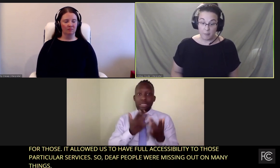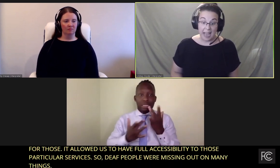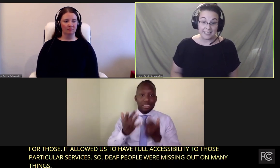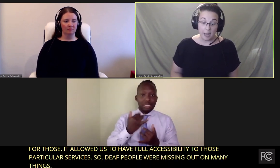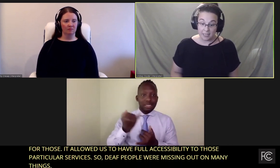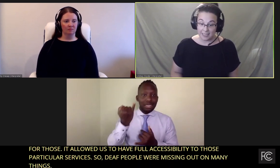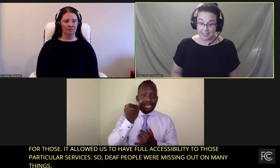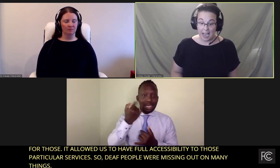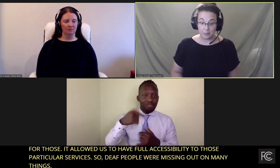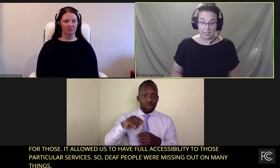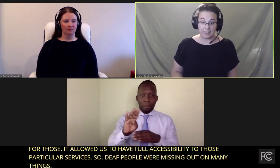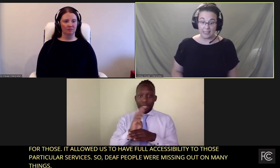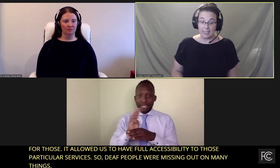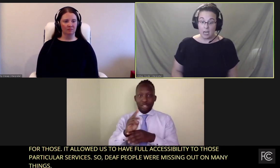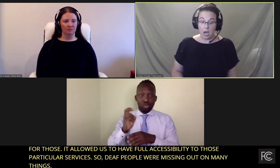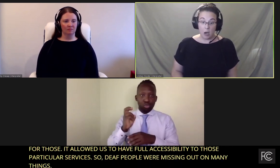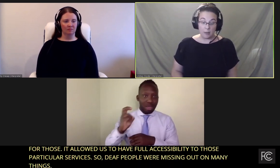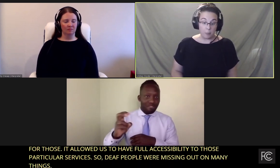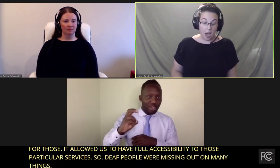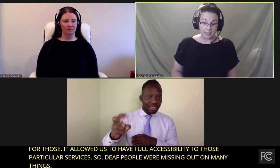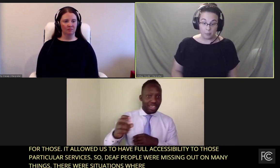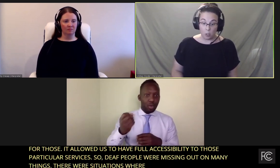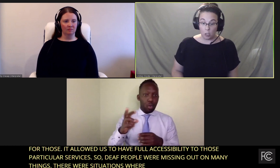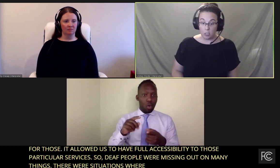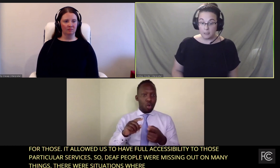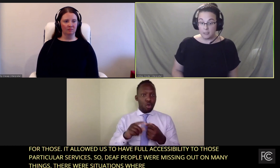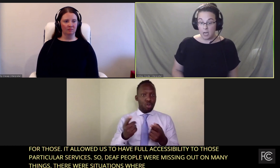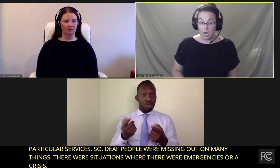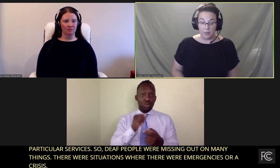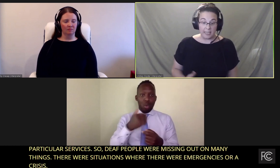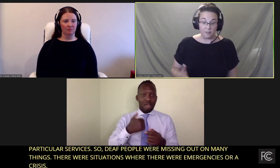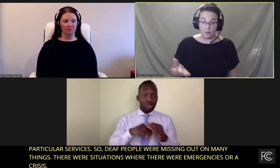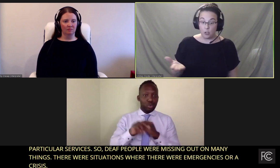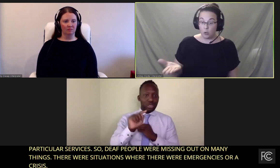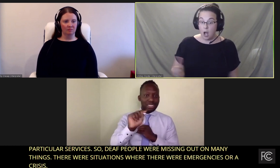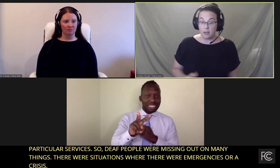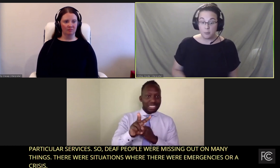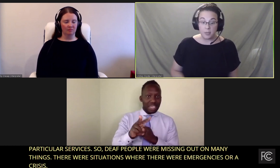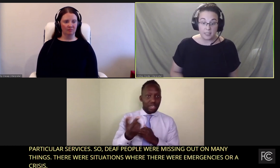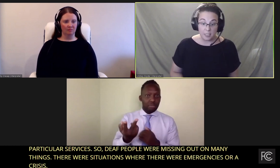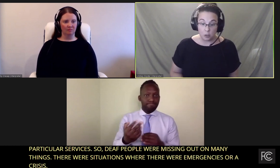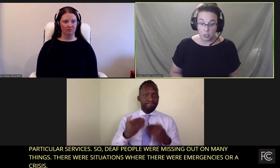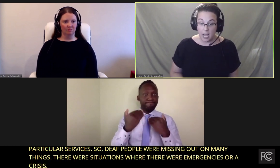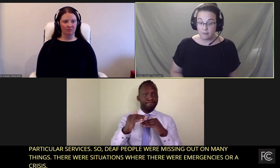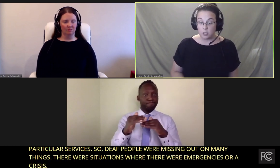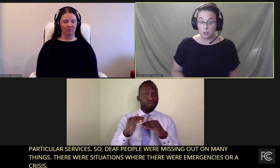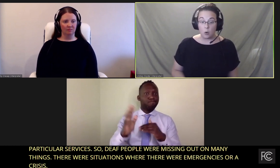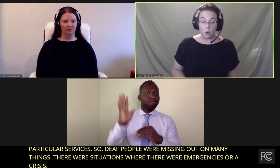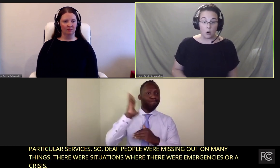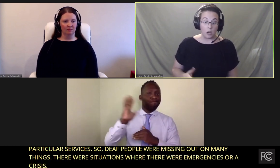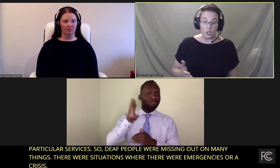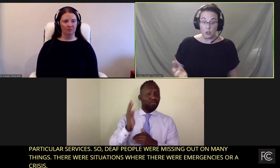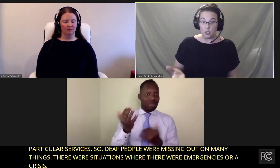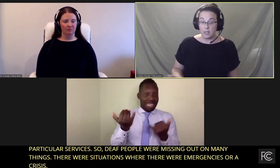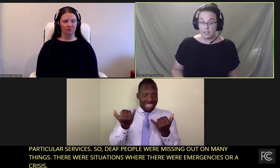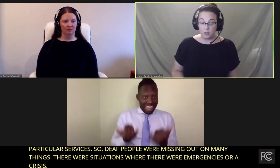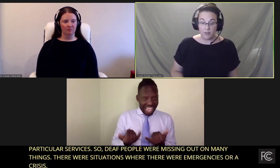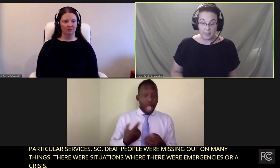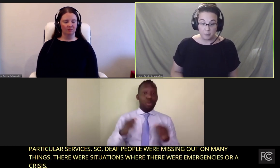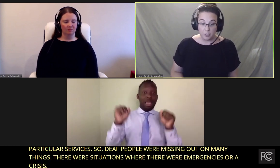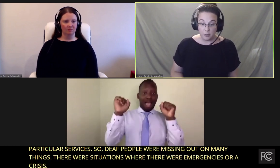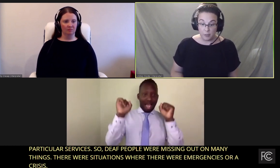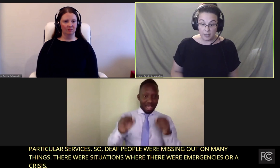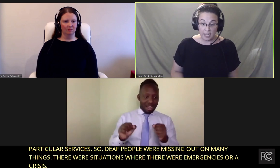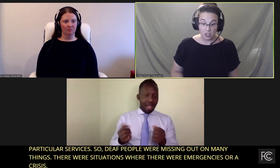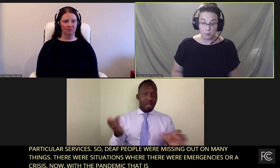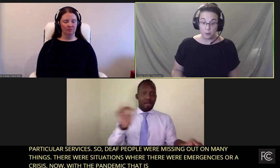pandemic that's happening. It's possible that if you were on business travel or you needed